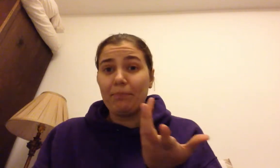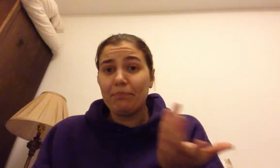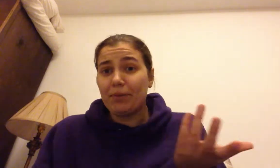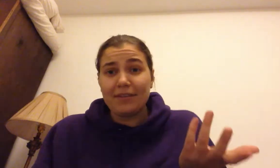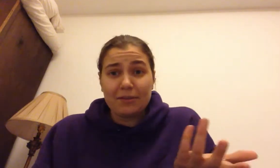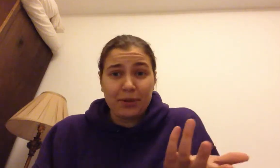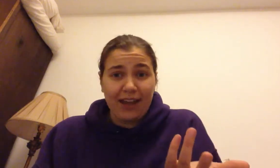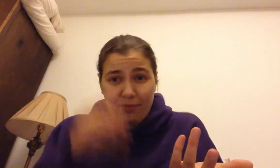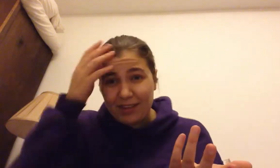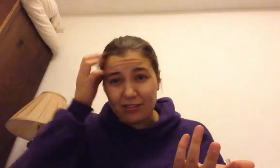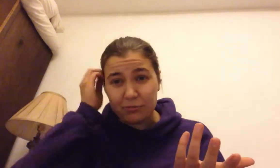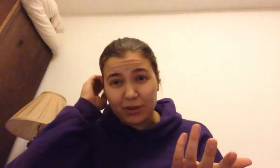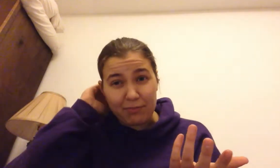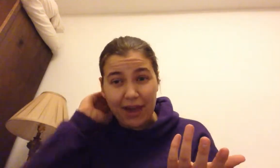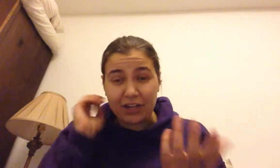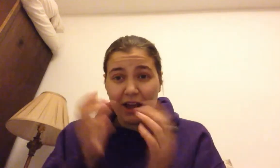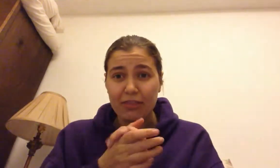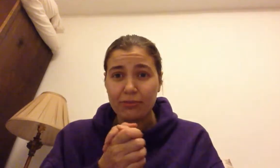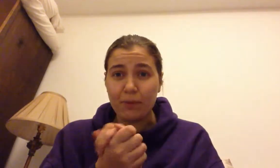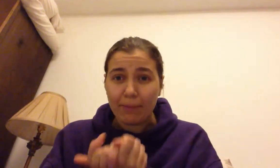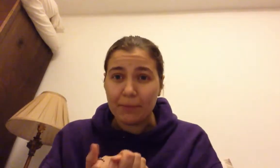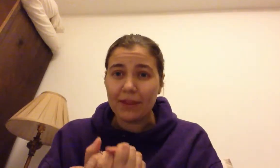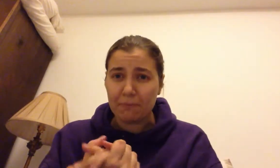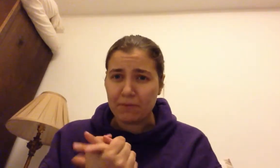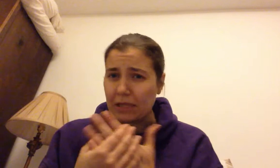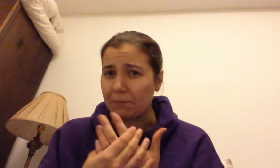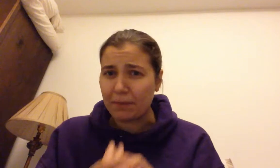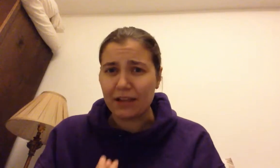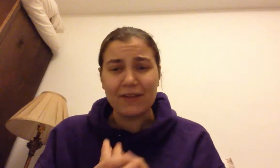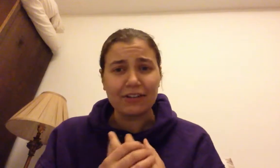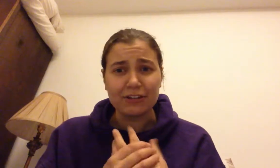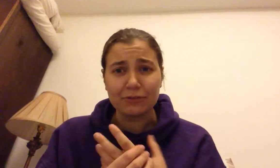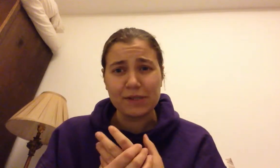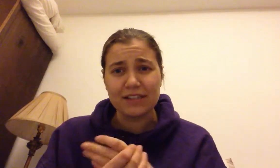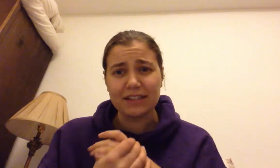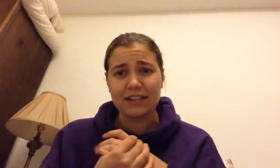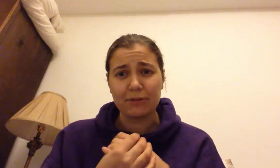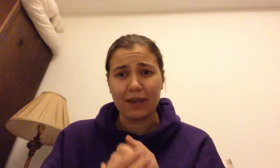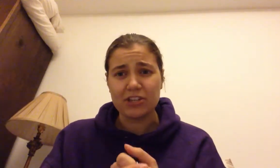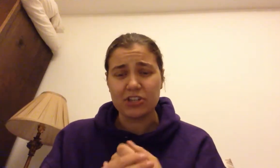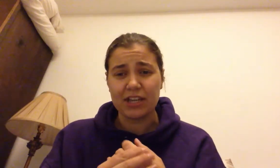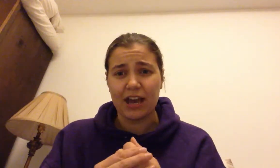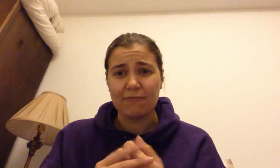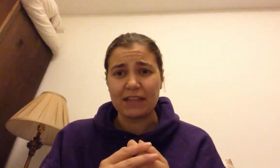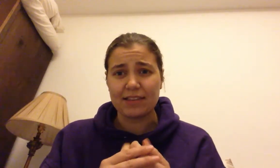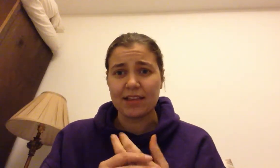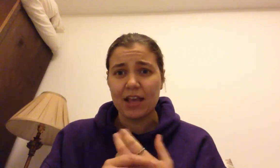but discipline, I mean, it doesn't really matter. Probably the single biggest factor influencing your PhD, um, is your